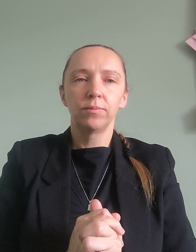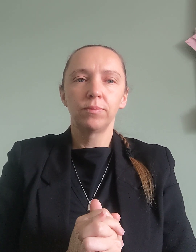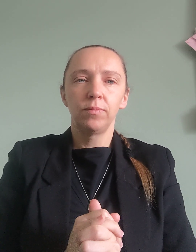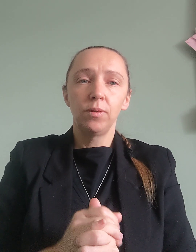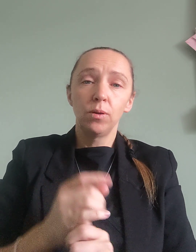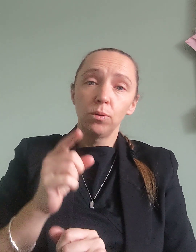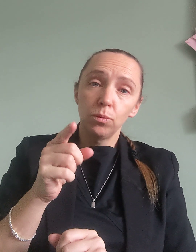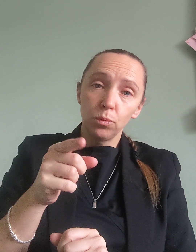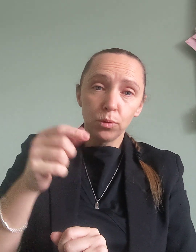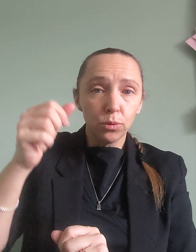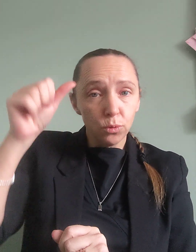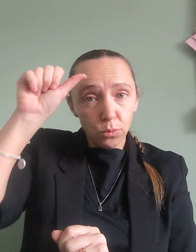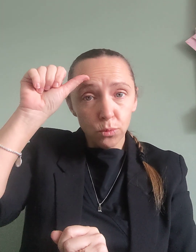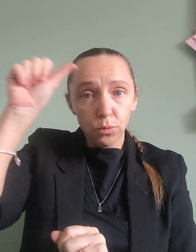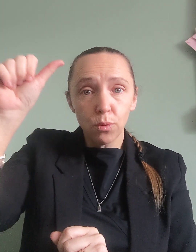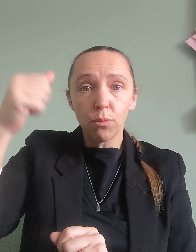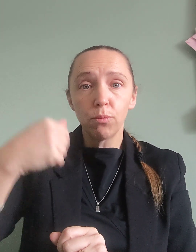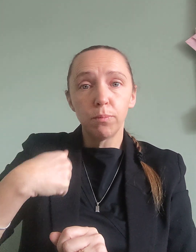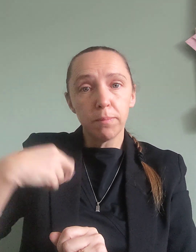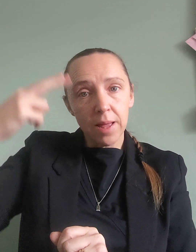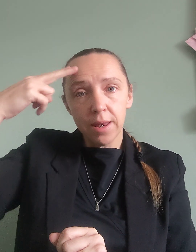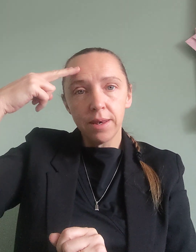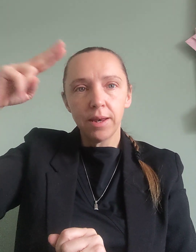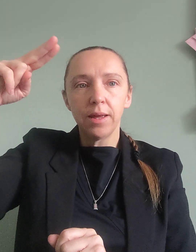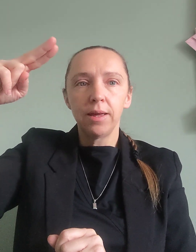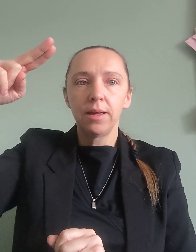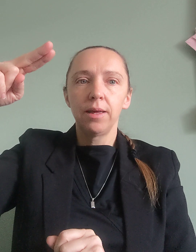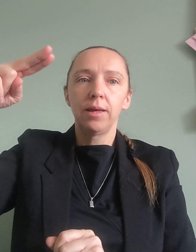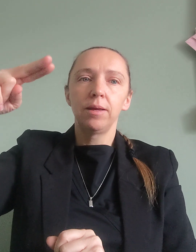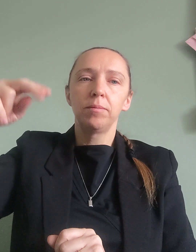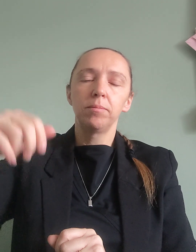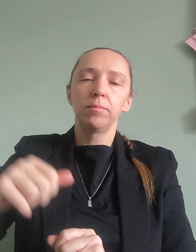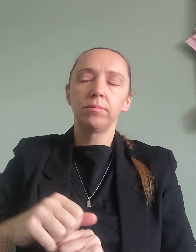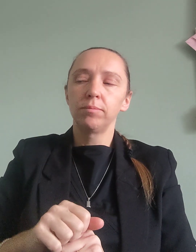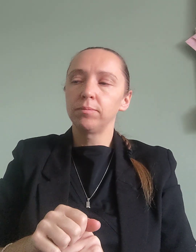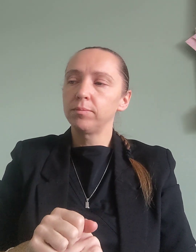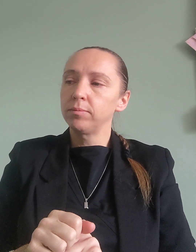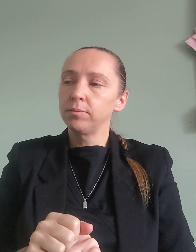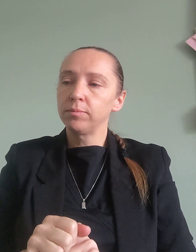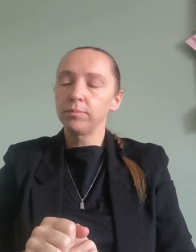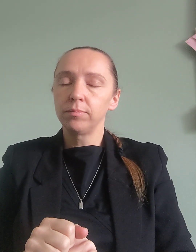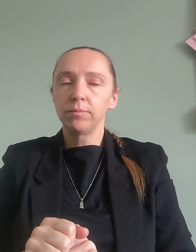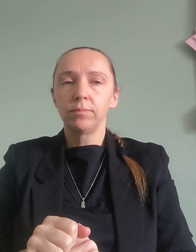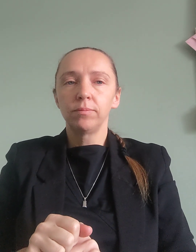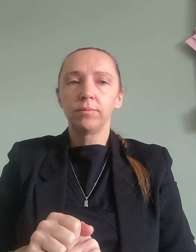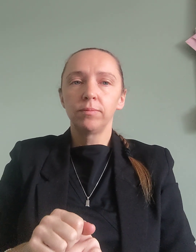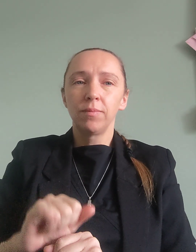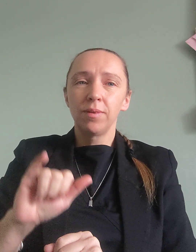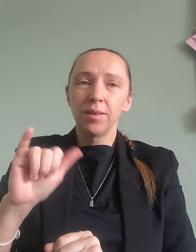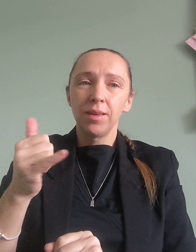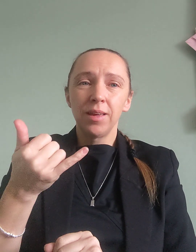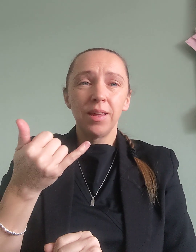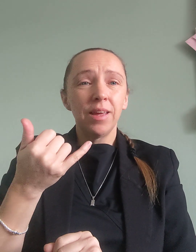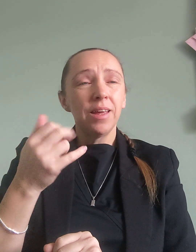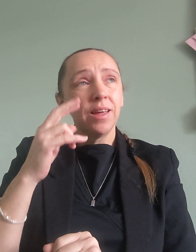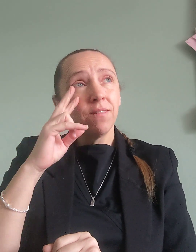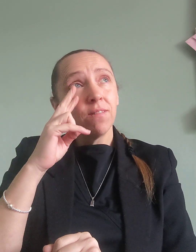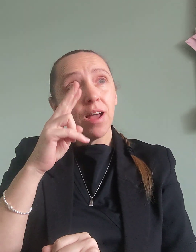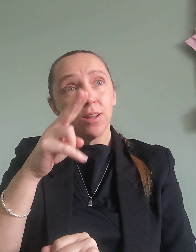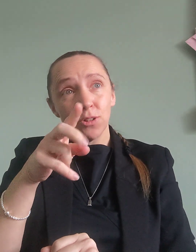Would you know my name, if I